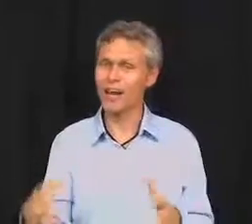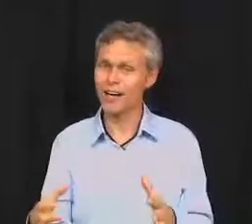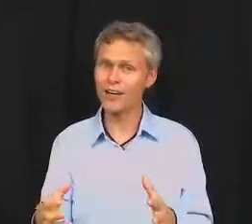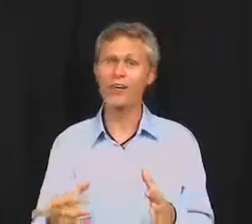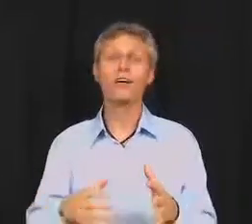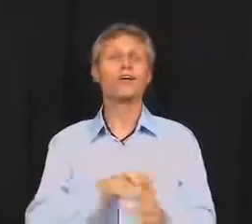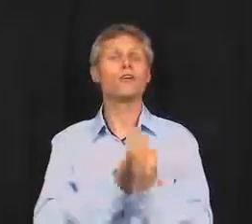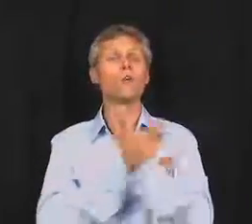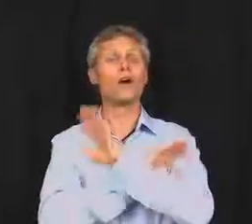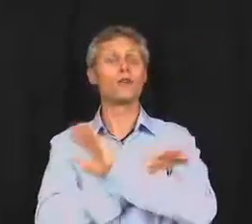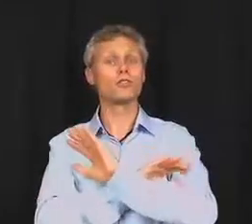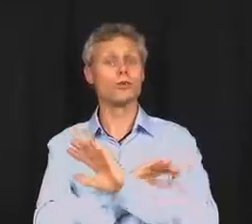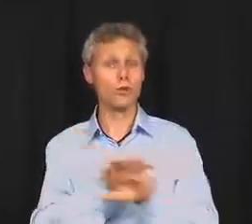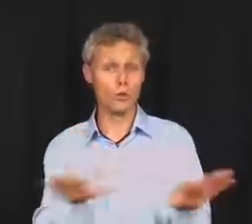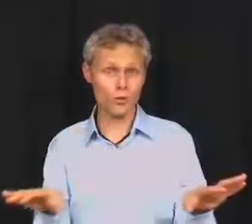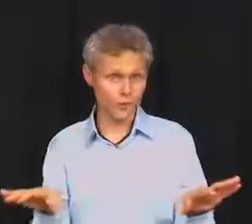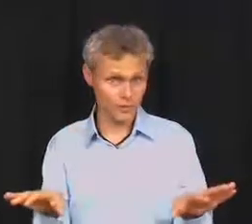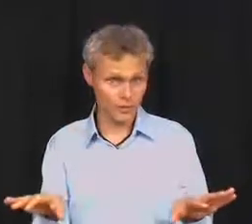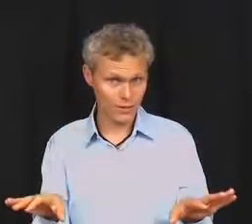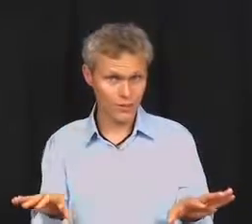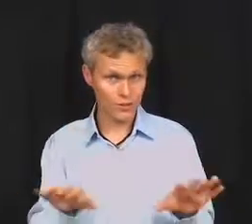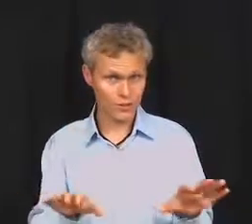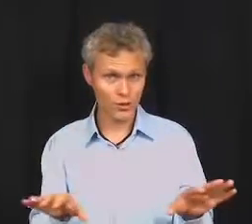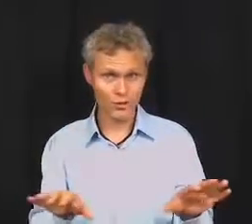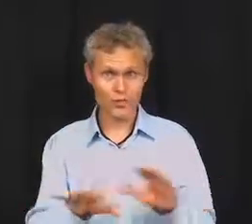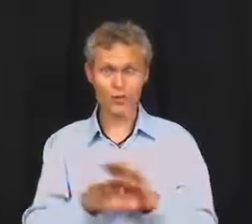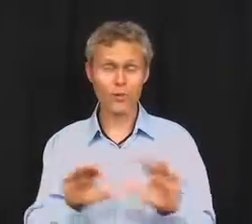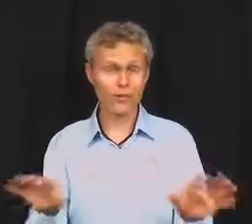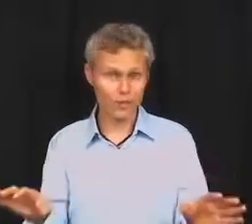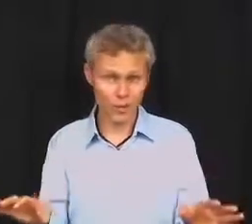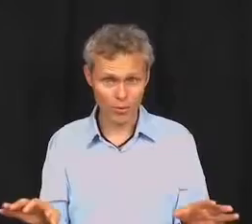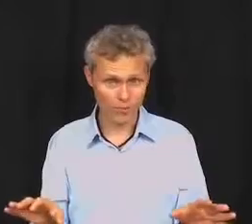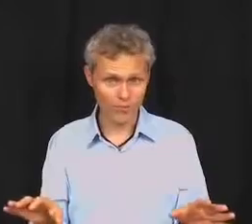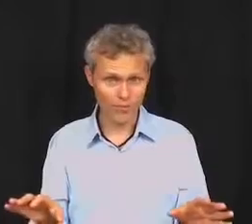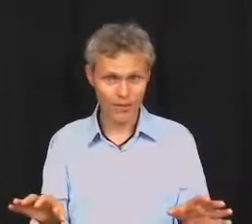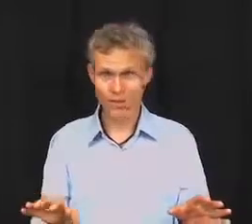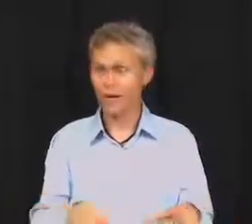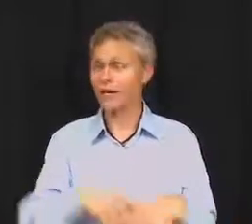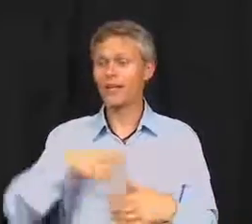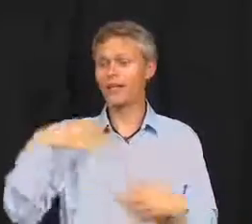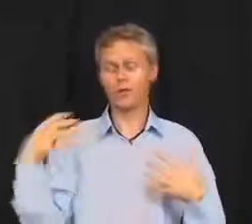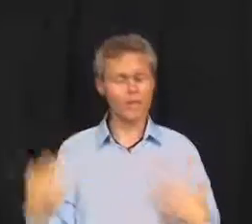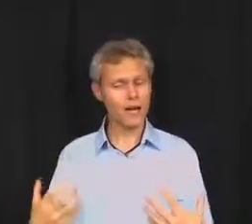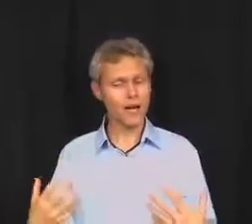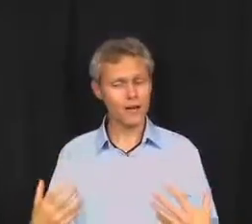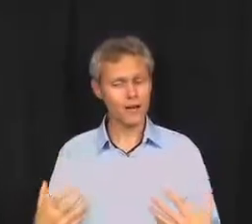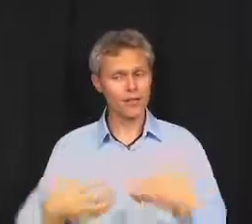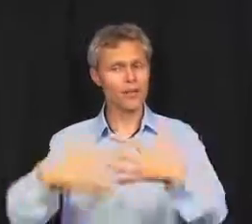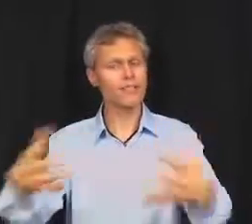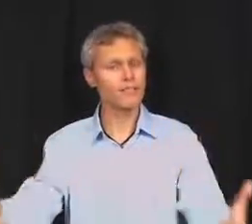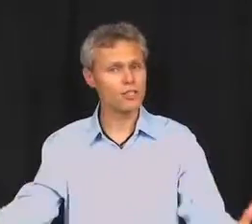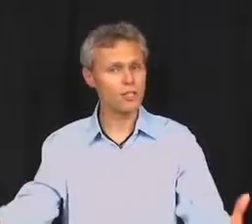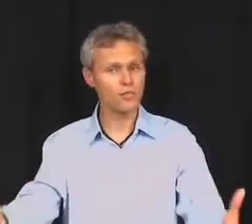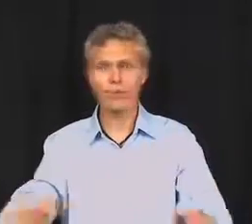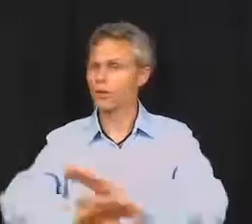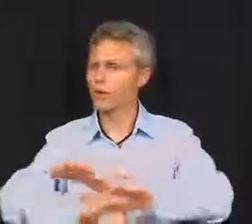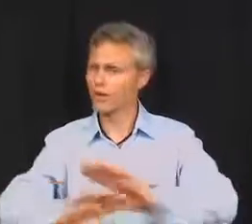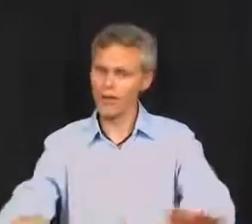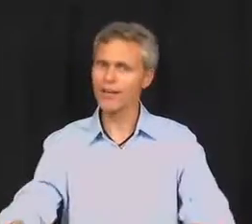tired, you are screwed. And screwed means you're in big trouble. Right? If you're tired and you're trying to teach children who are very